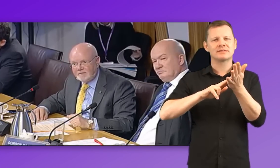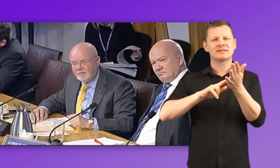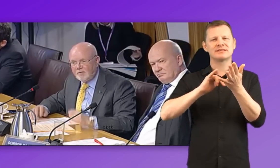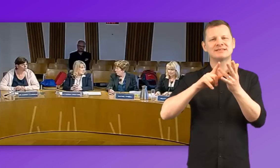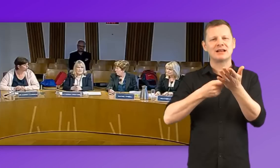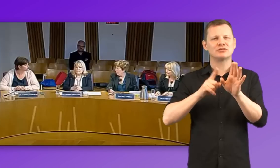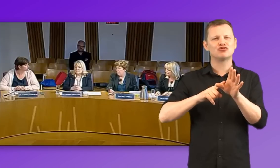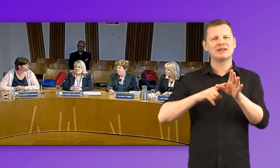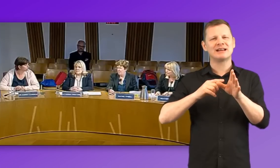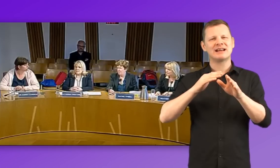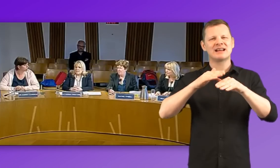What would give the biggest hit?